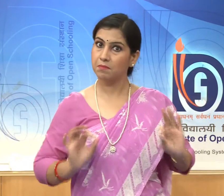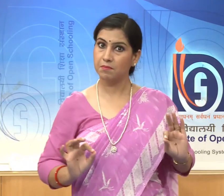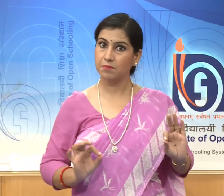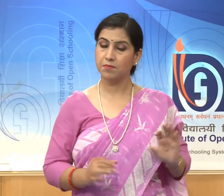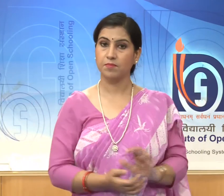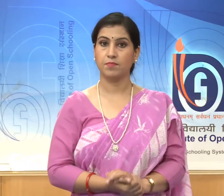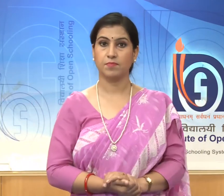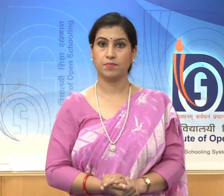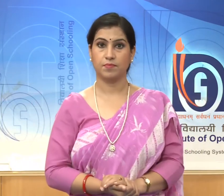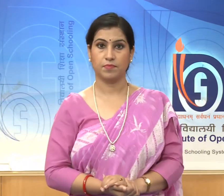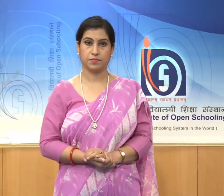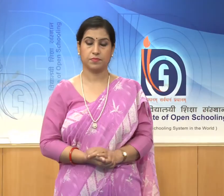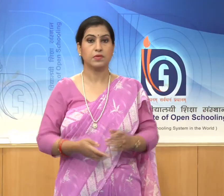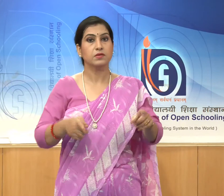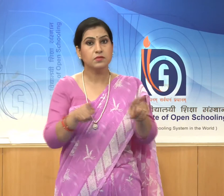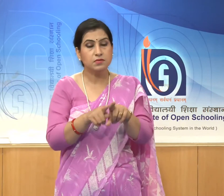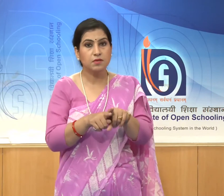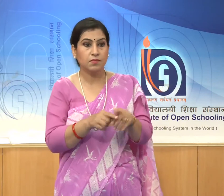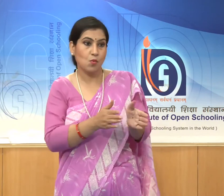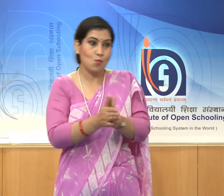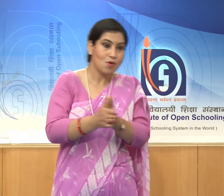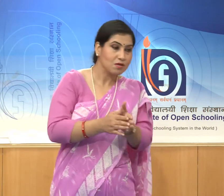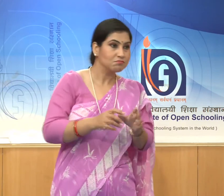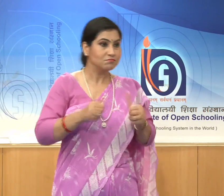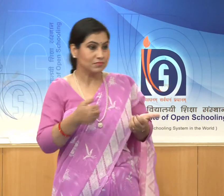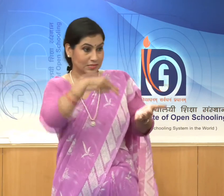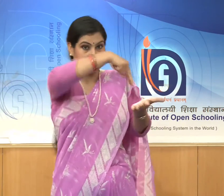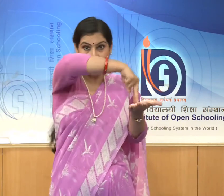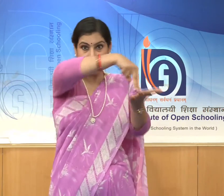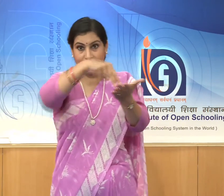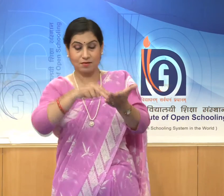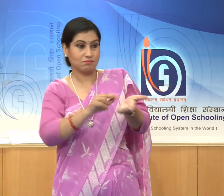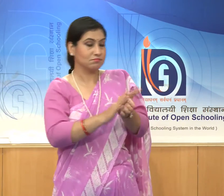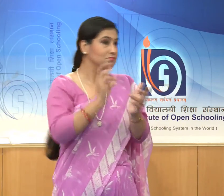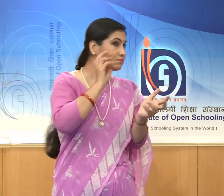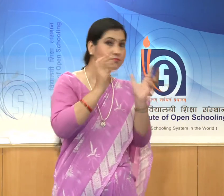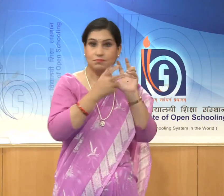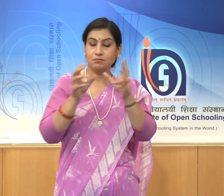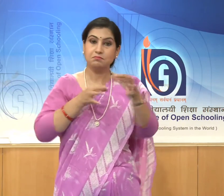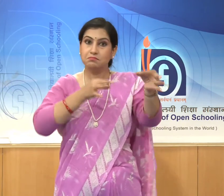an interesting way of narration.